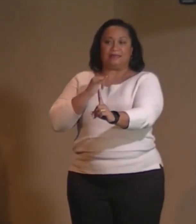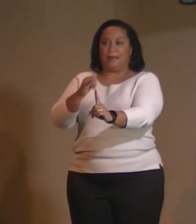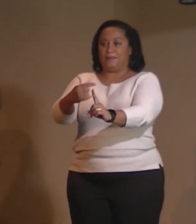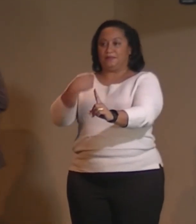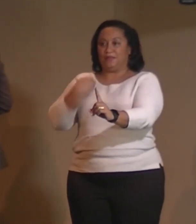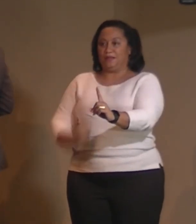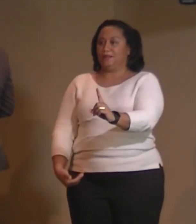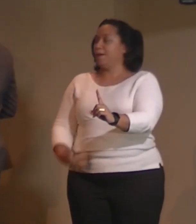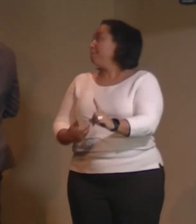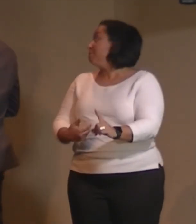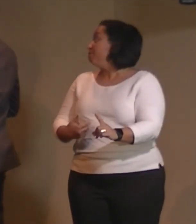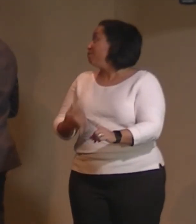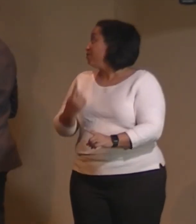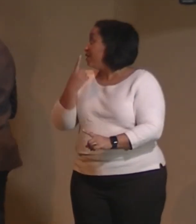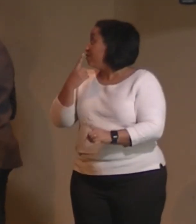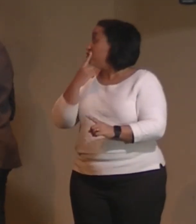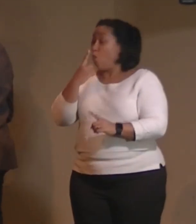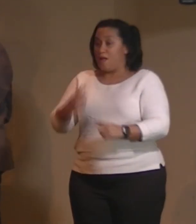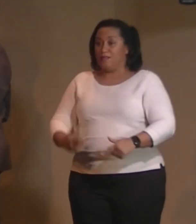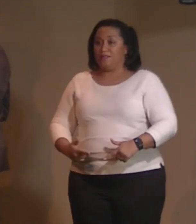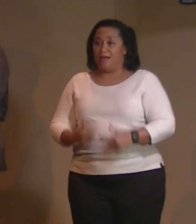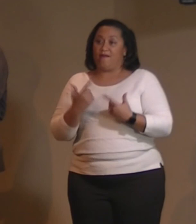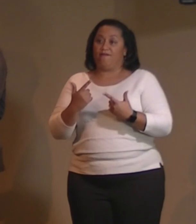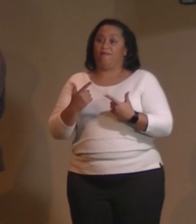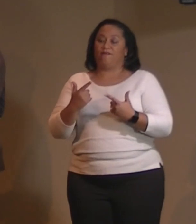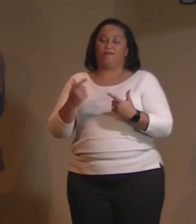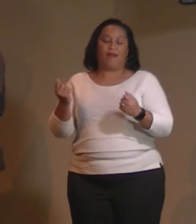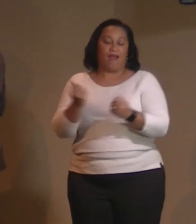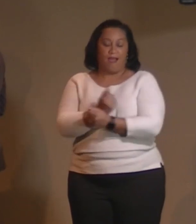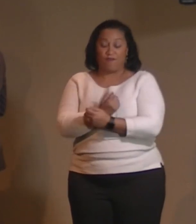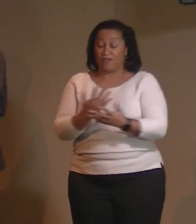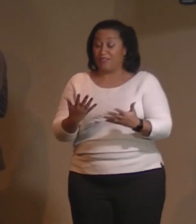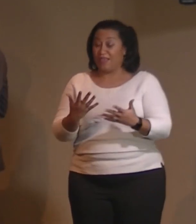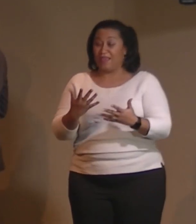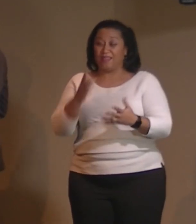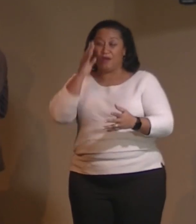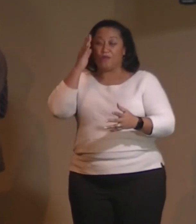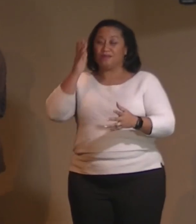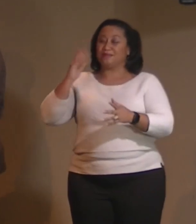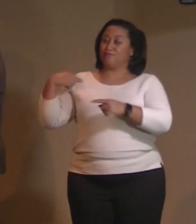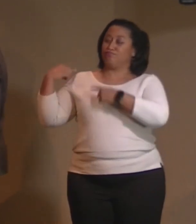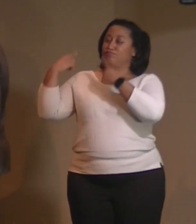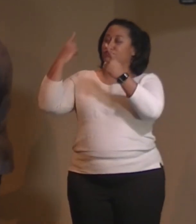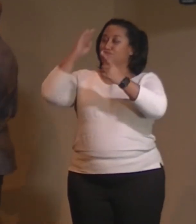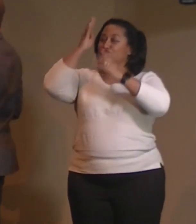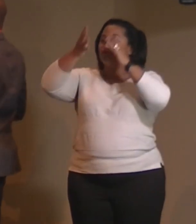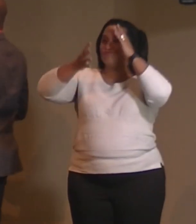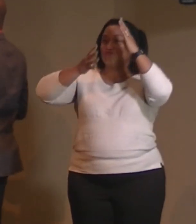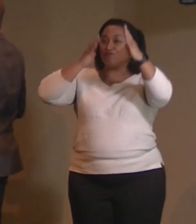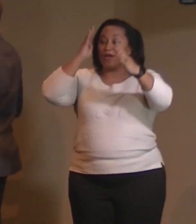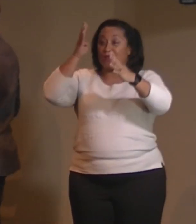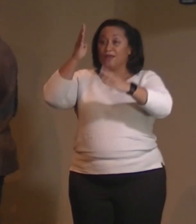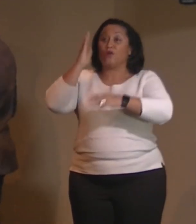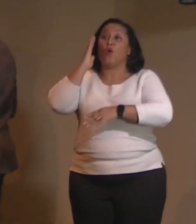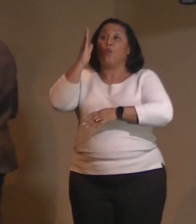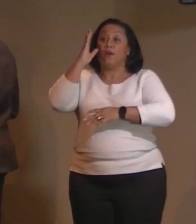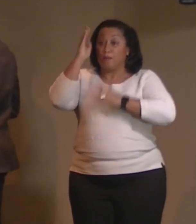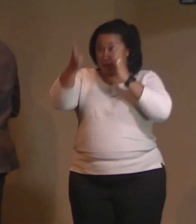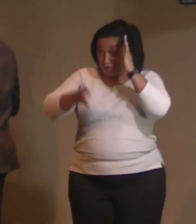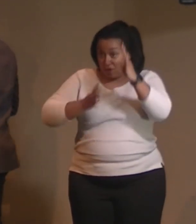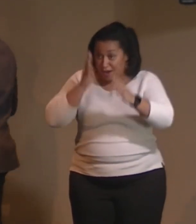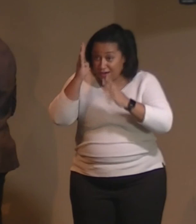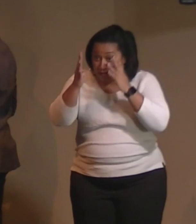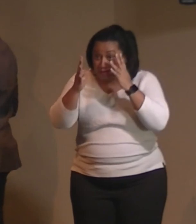Together, there is one life. Everything that has ever been created or ever will be